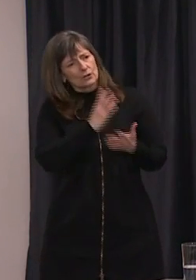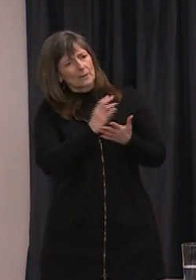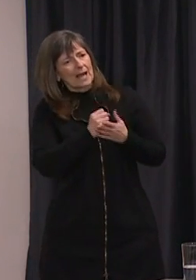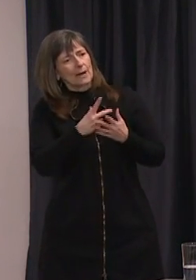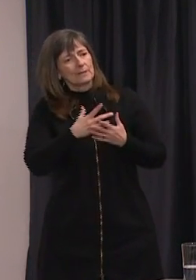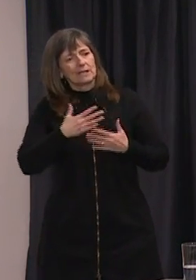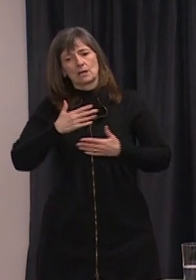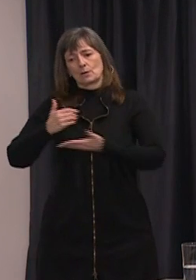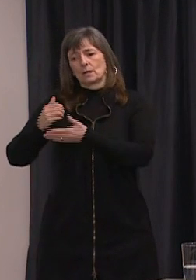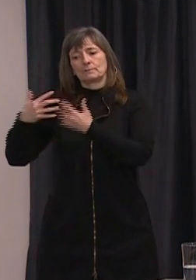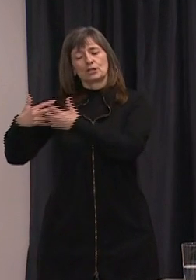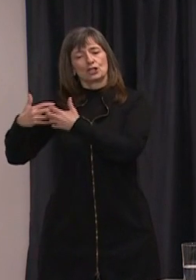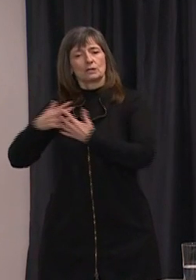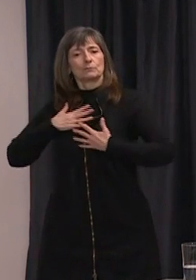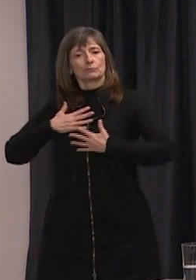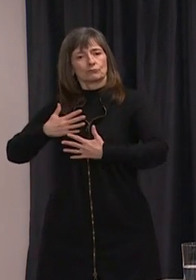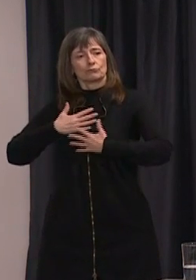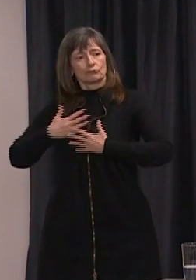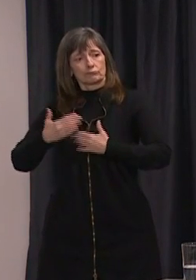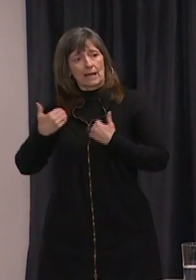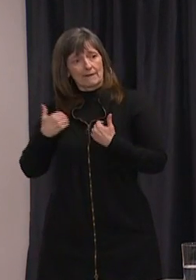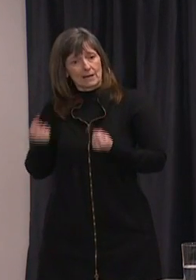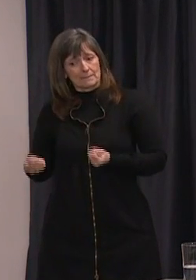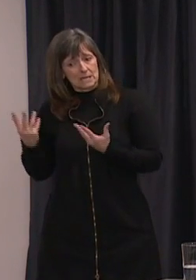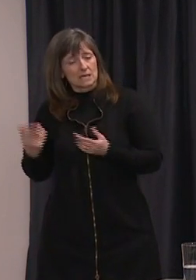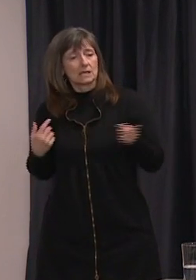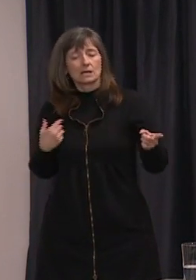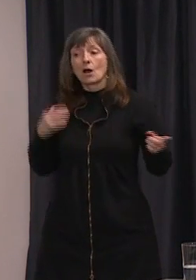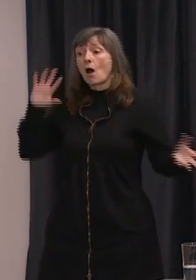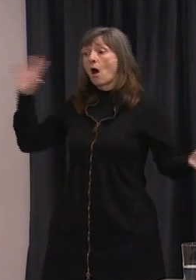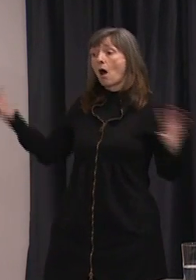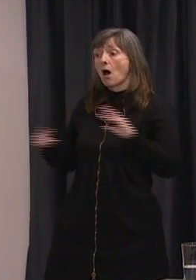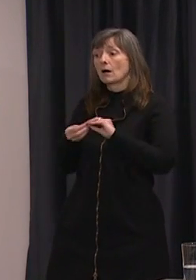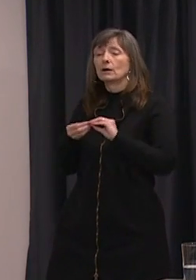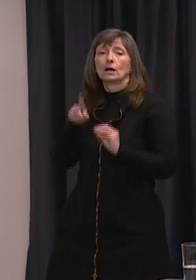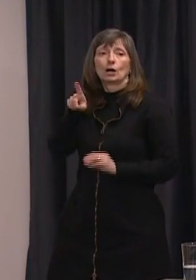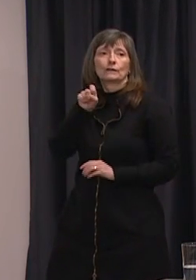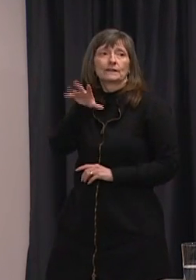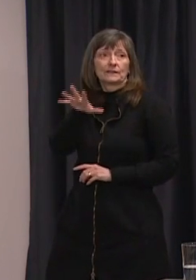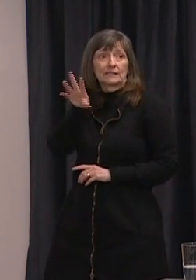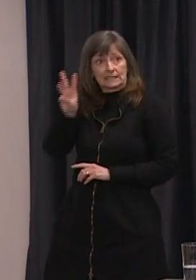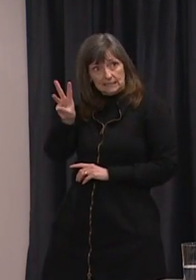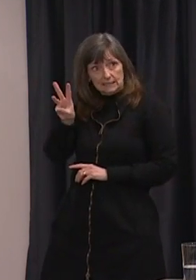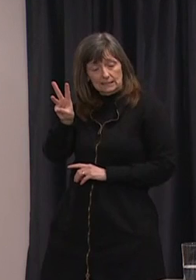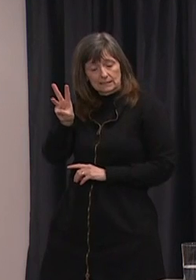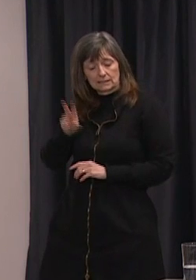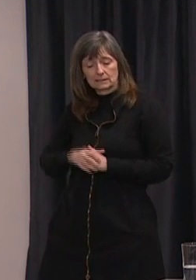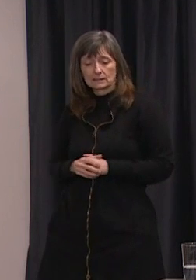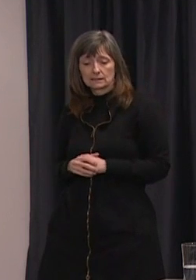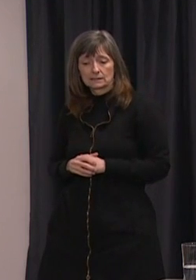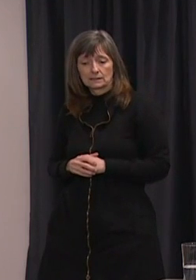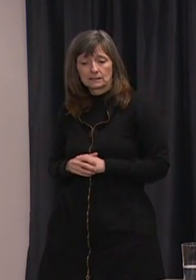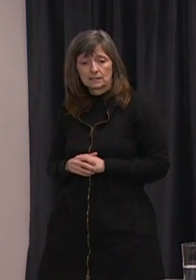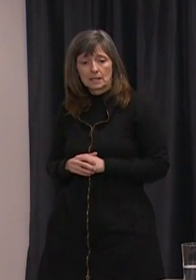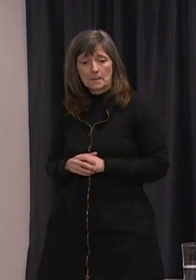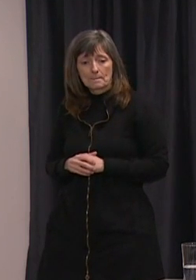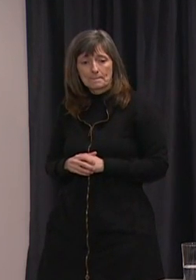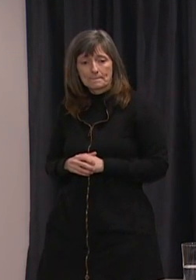have here in the province? Certainly across the province the grand total is currently 156. We have